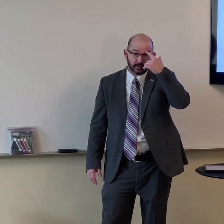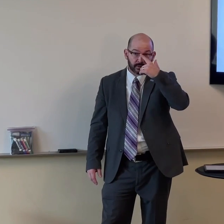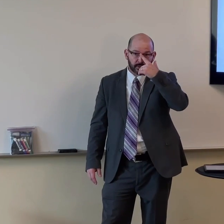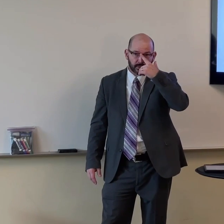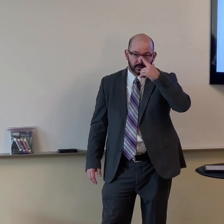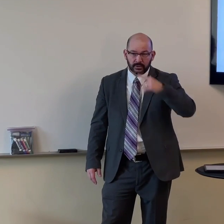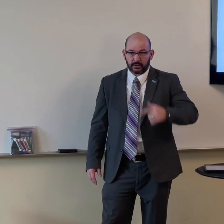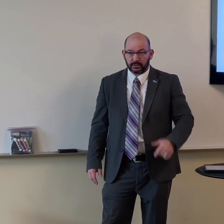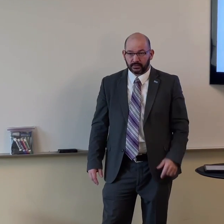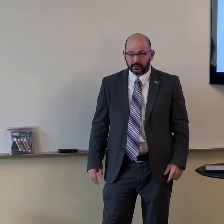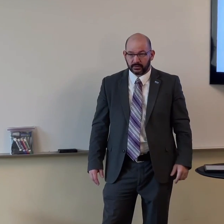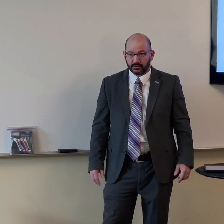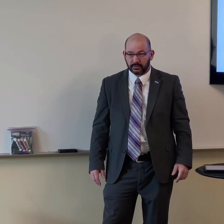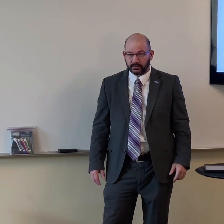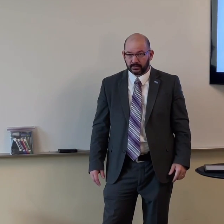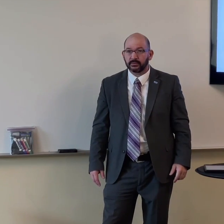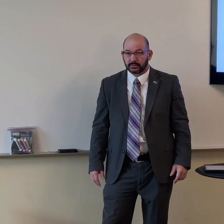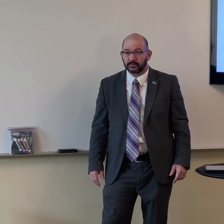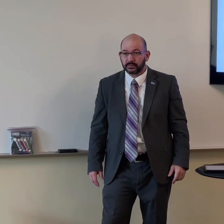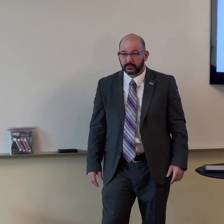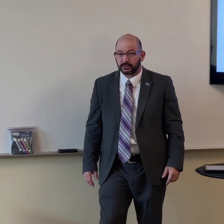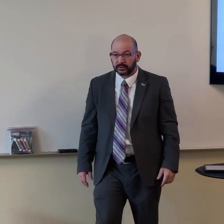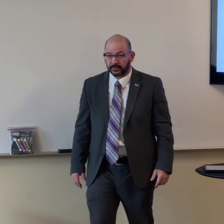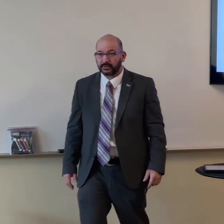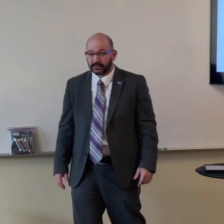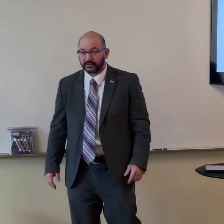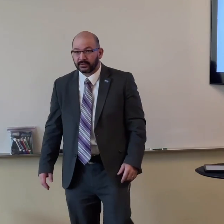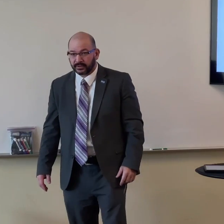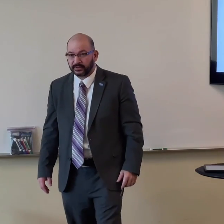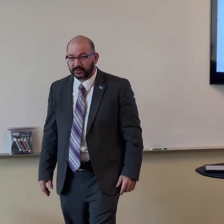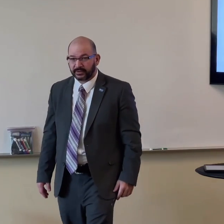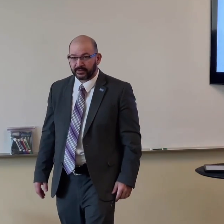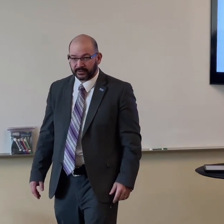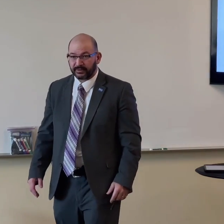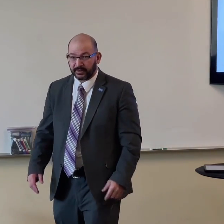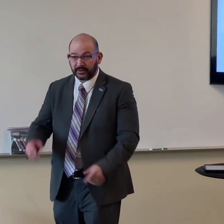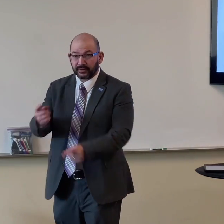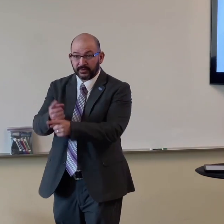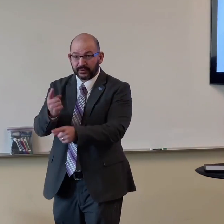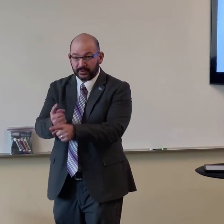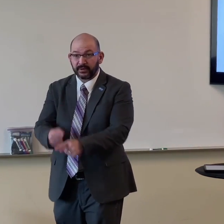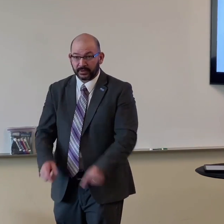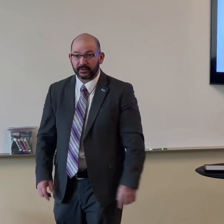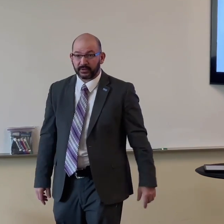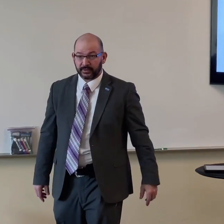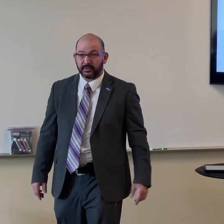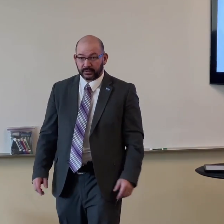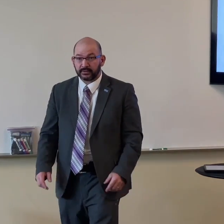are no more, you know, foreigners. Yeah.